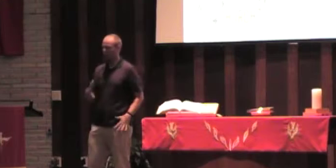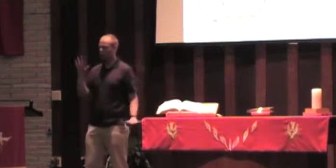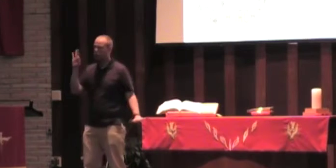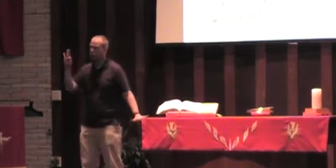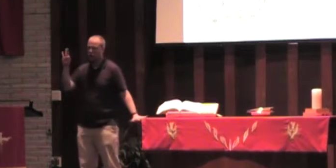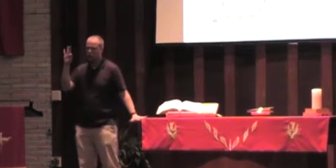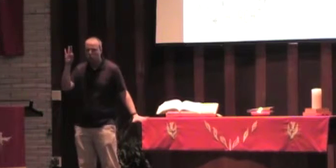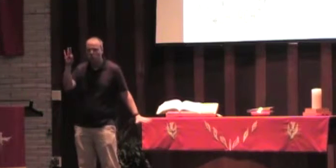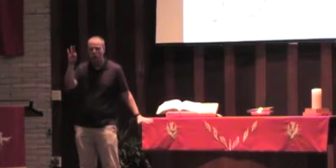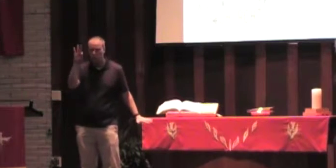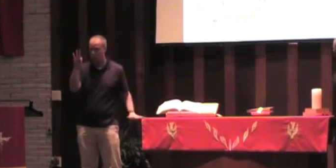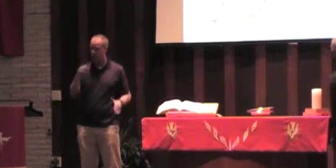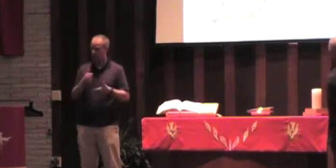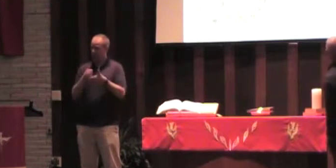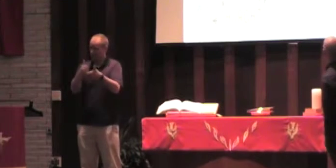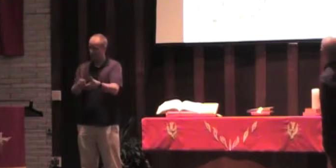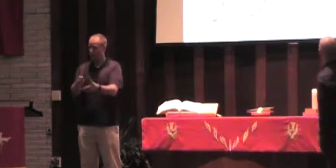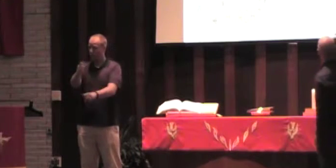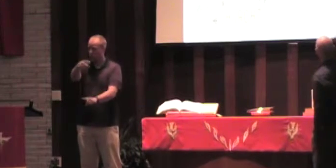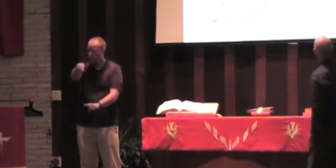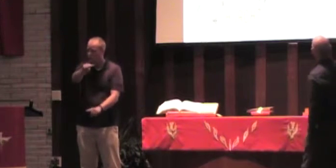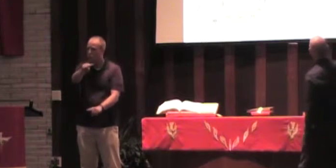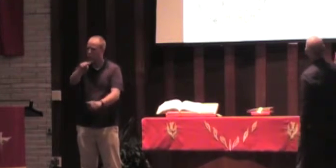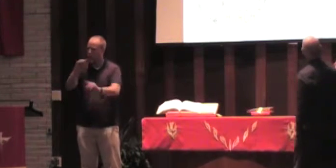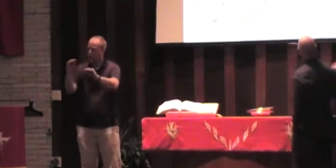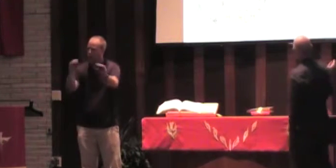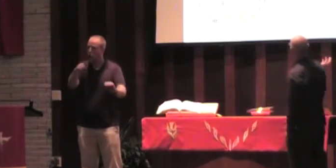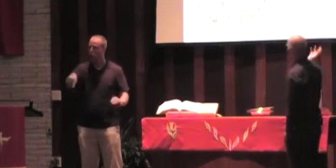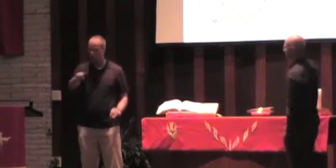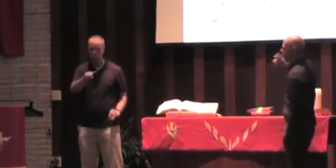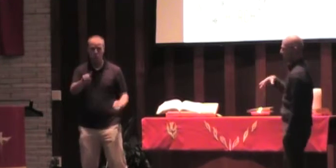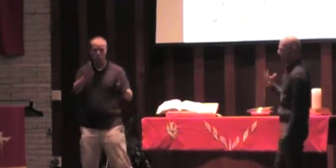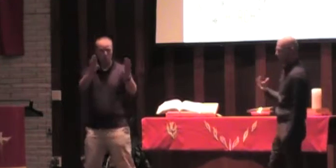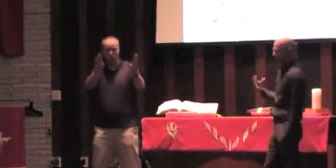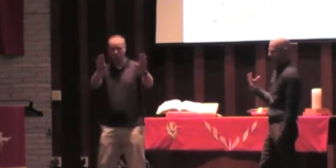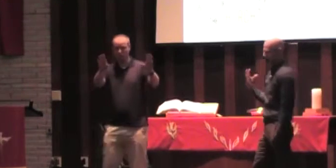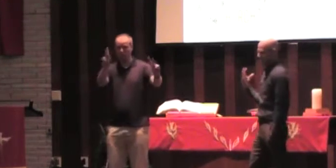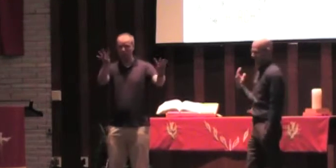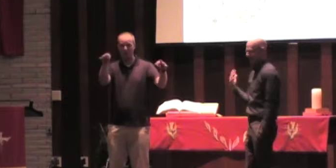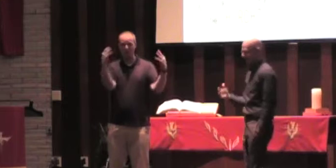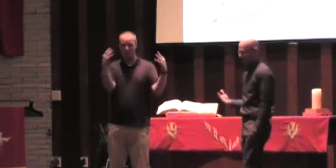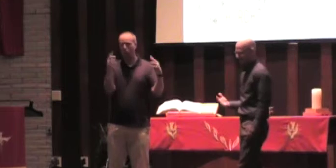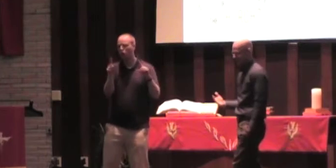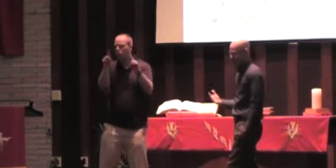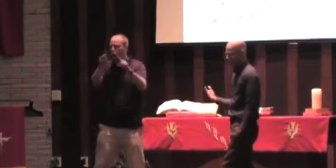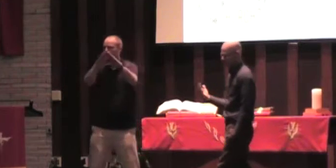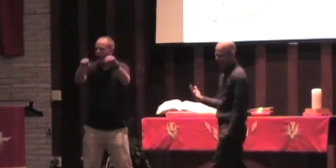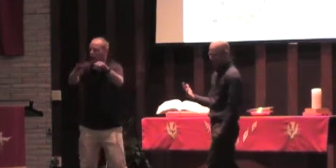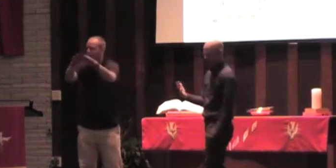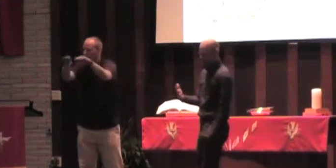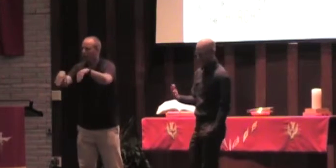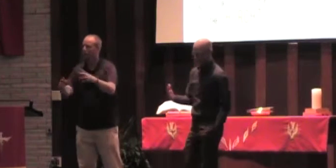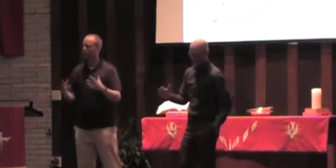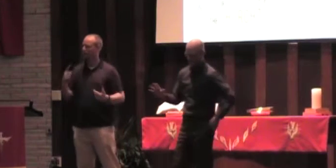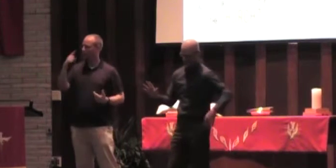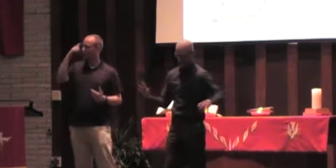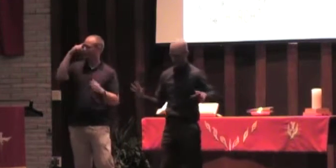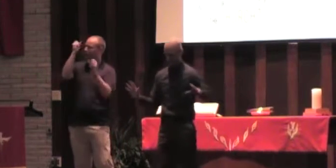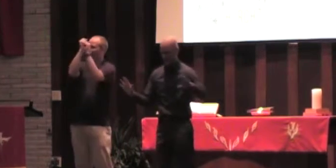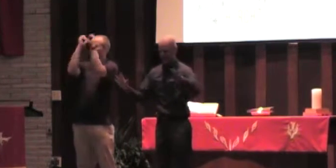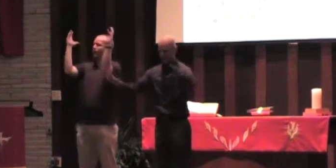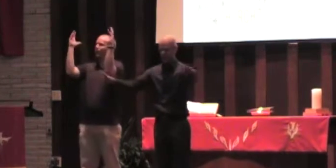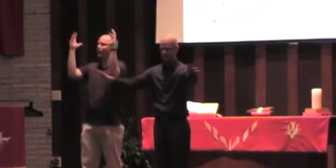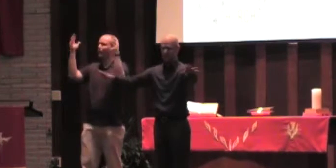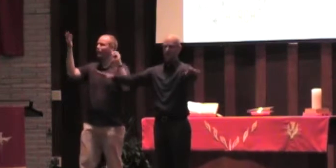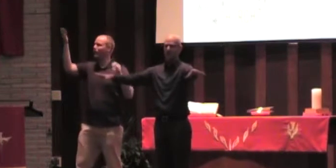anything that would be helpful to you, but have taught you publicly and from house to house. And when I think about how